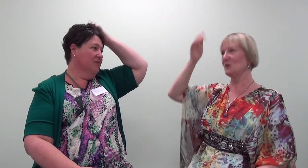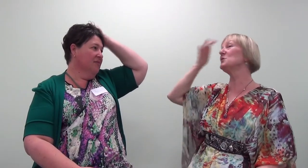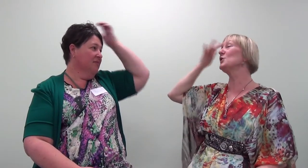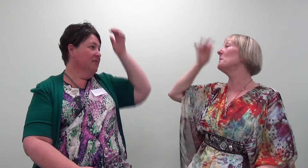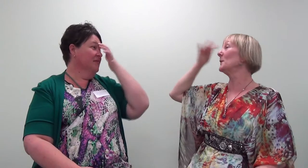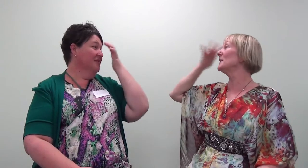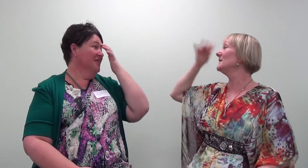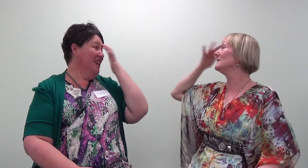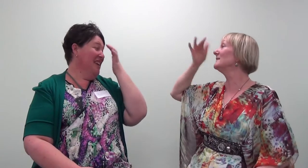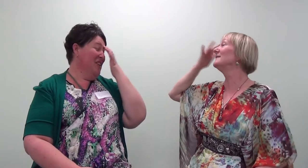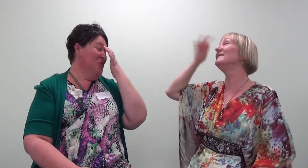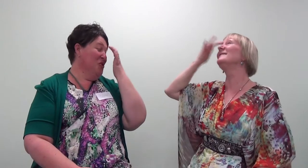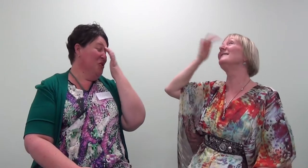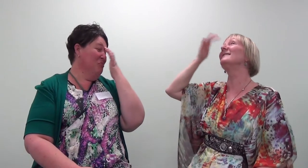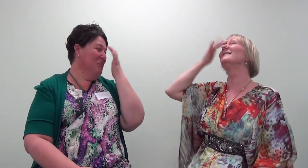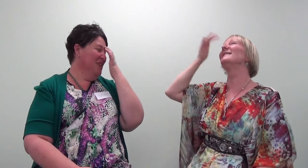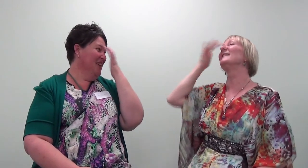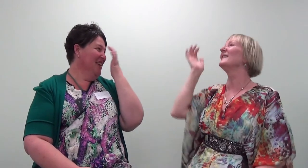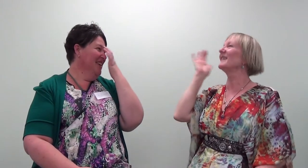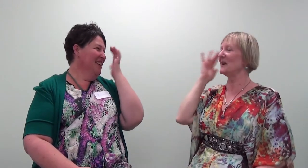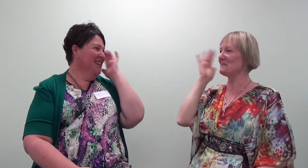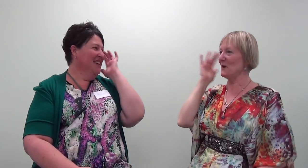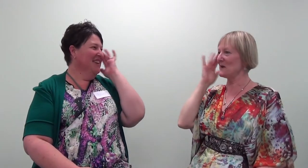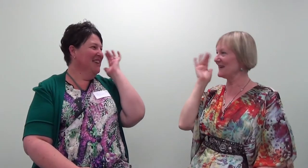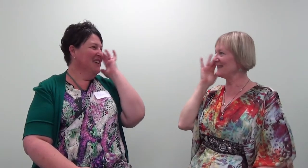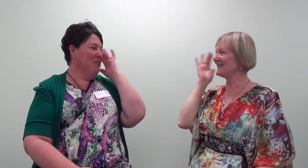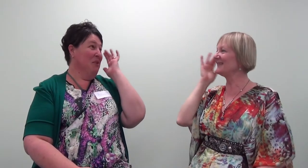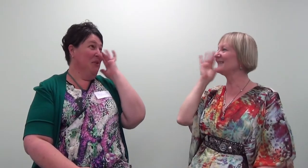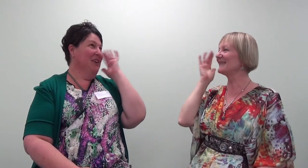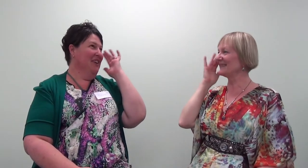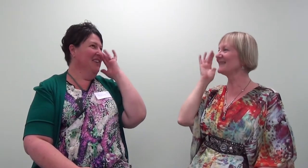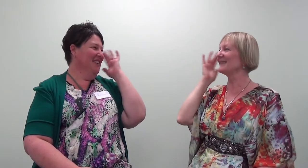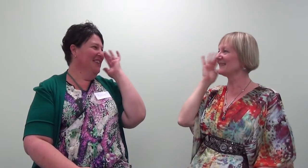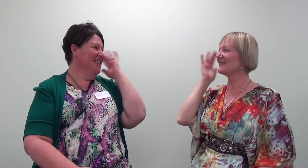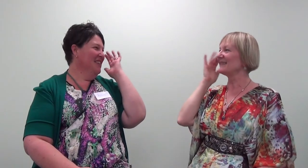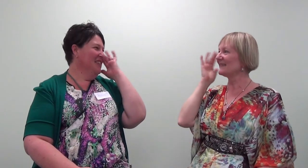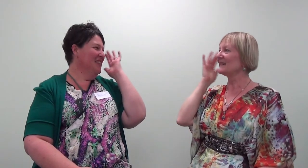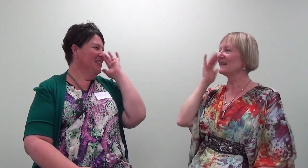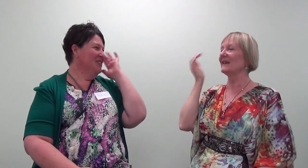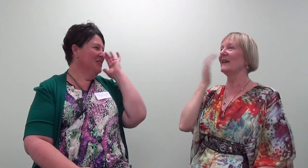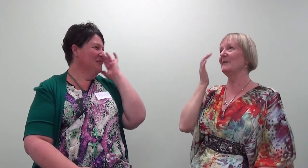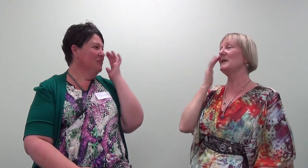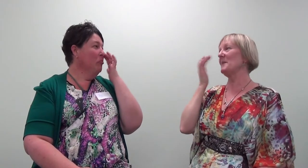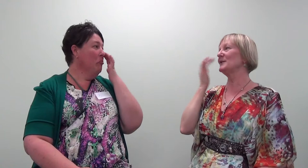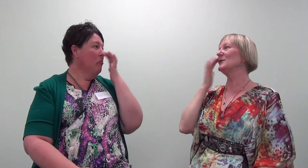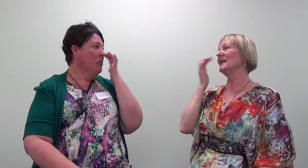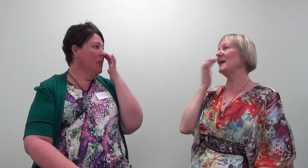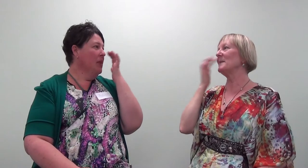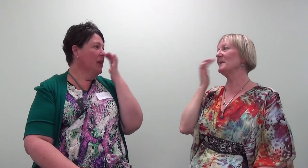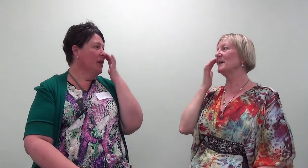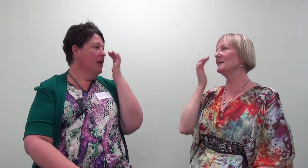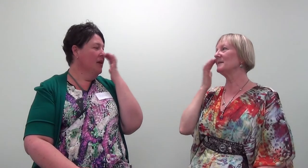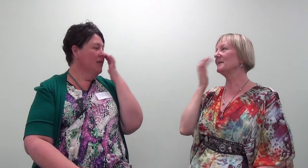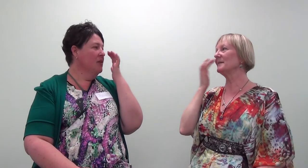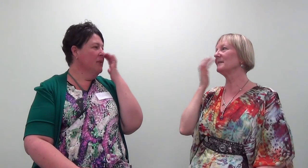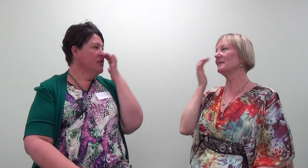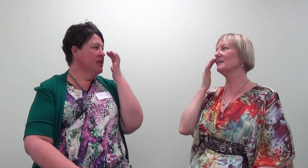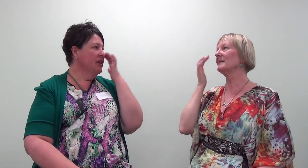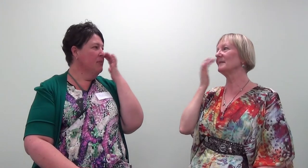Good job body. Good job body. Keep going. Keep going. going. Even imagining that memory. Even imagining that